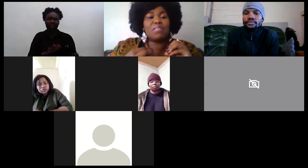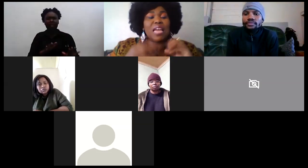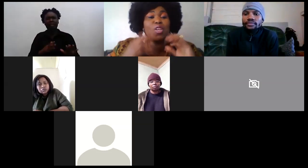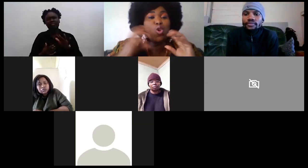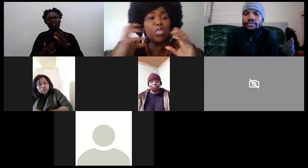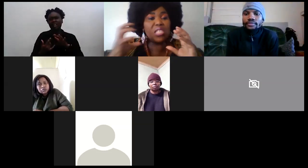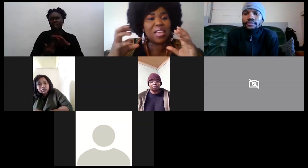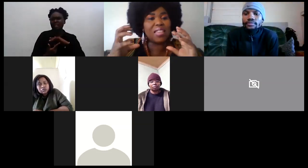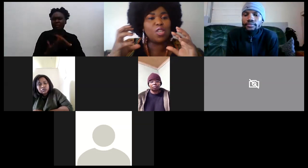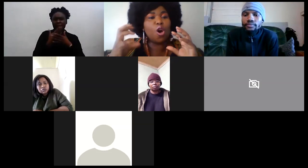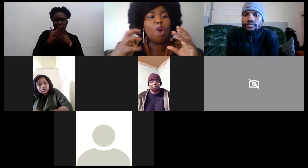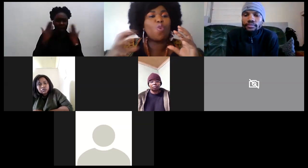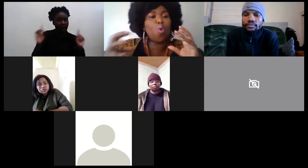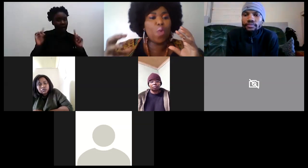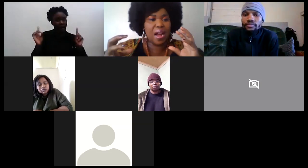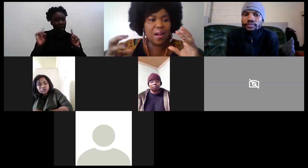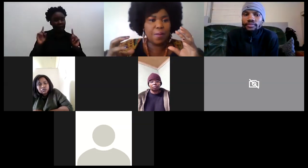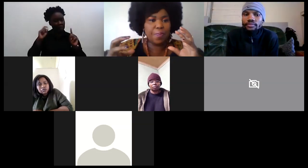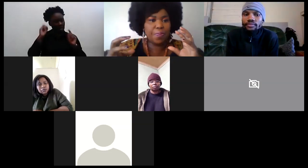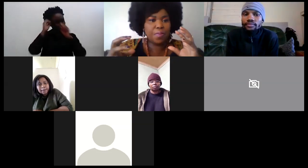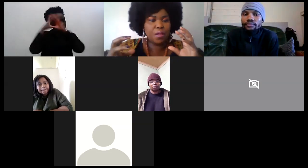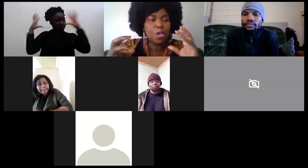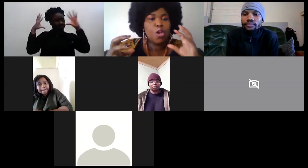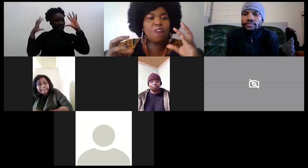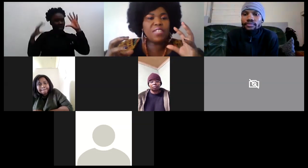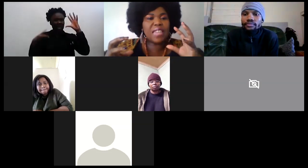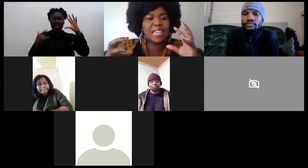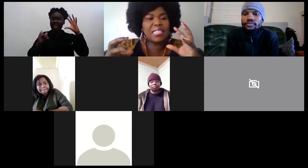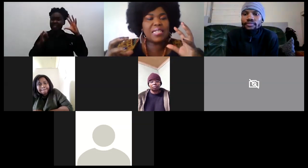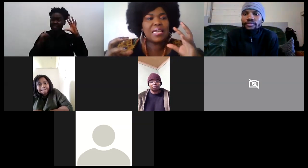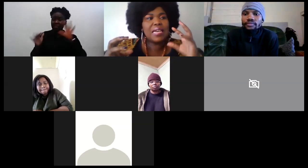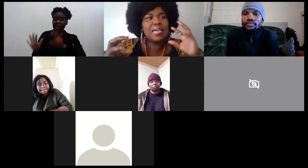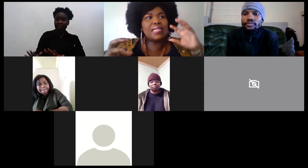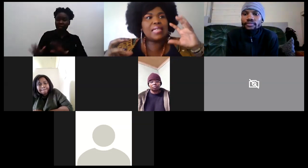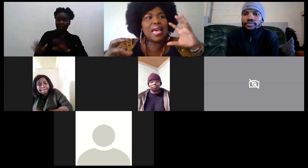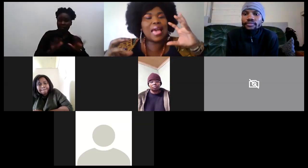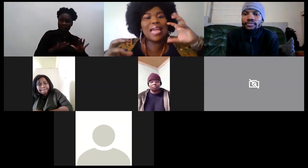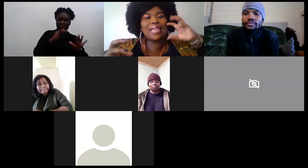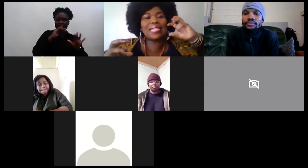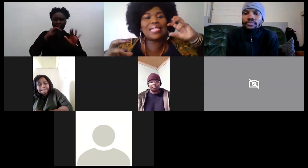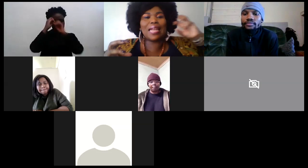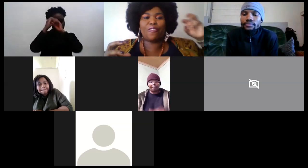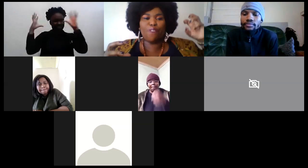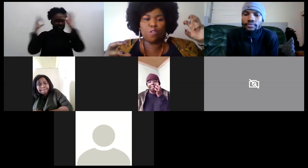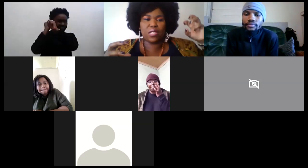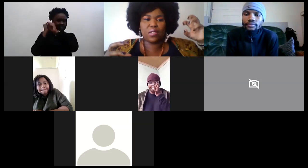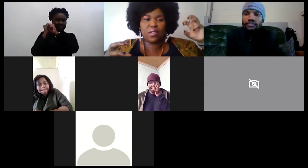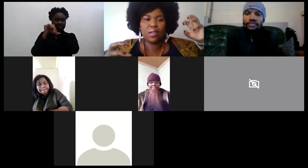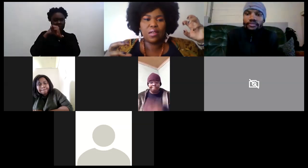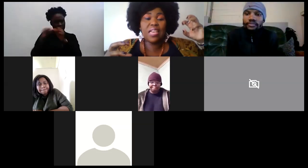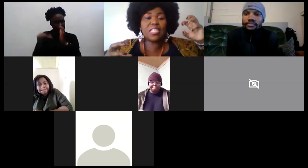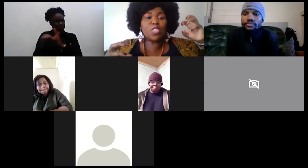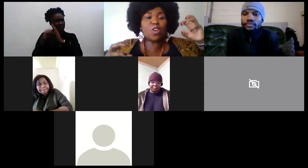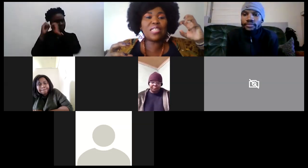our dreams and losing sight of who we are covet 19 is an external force